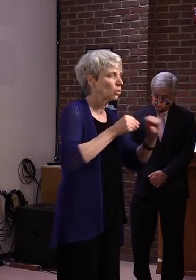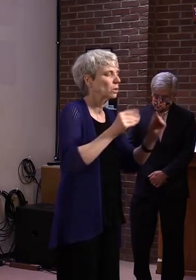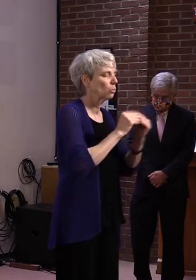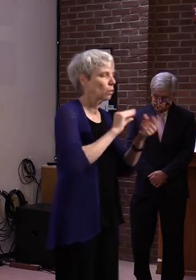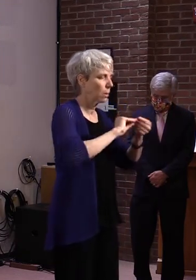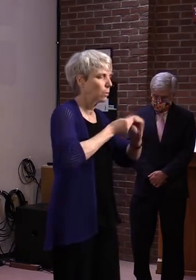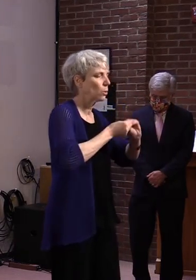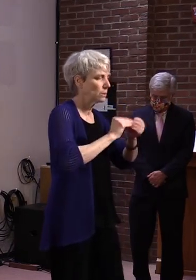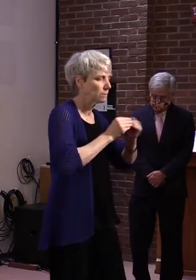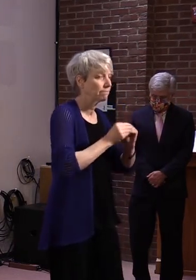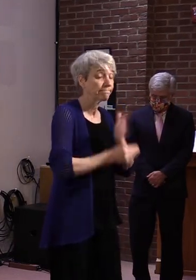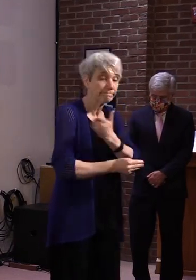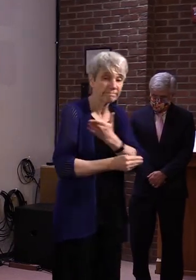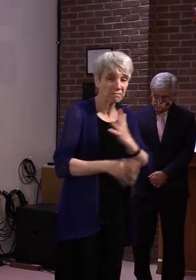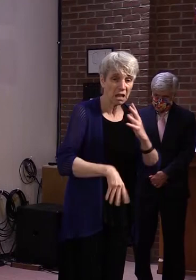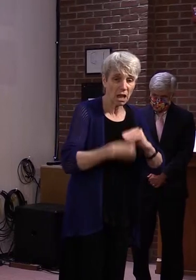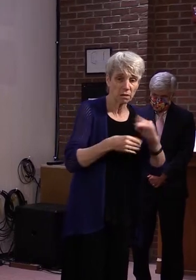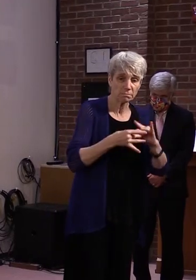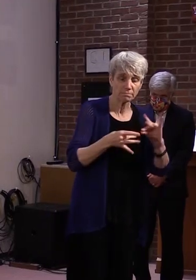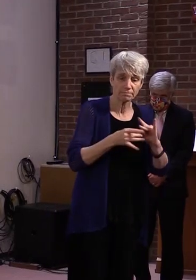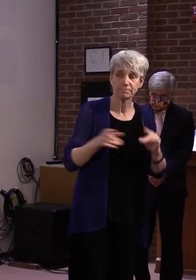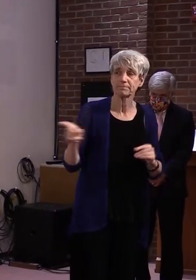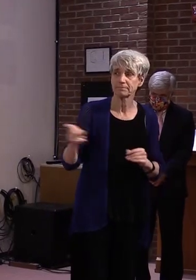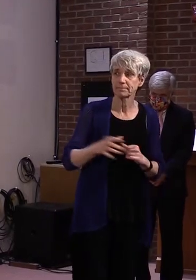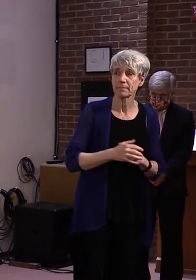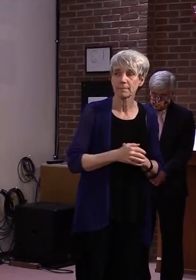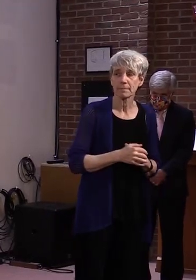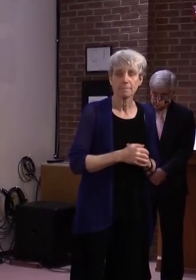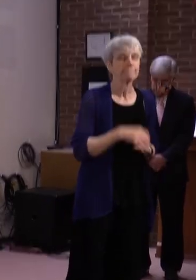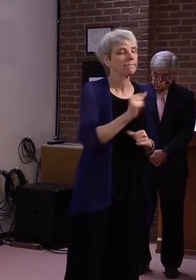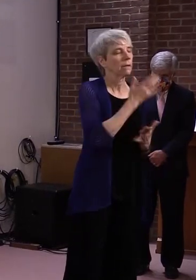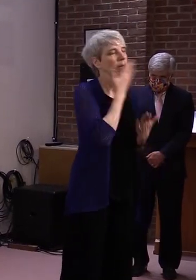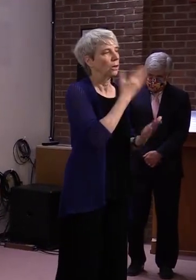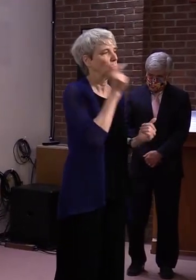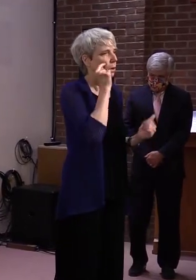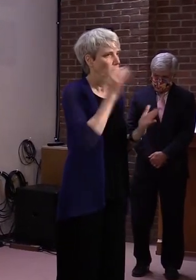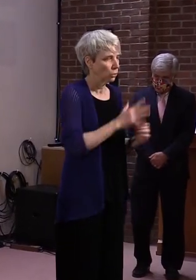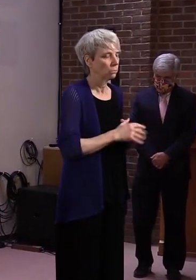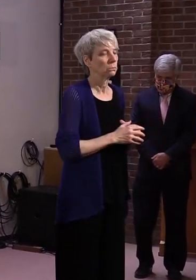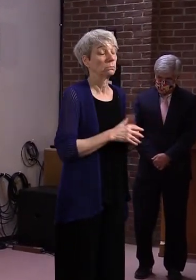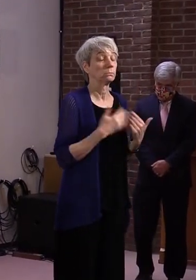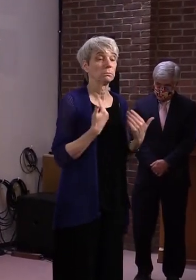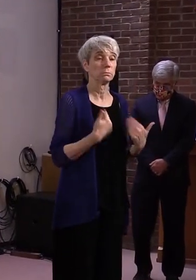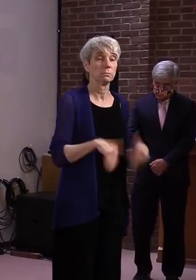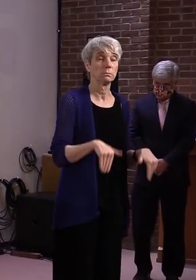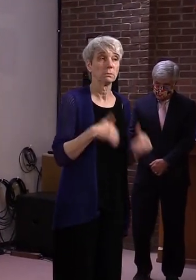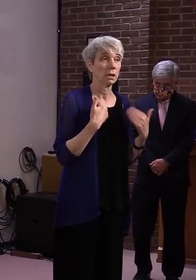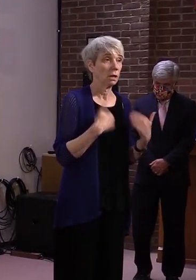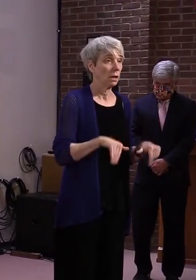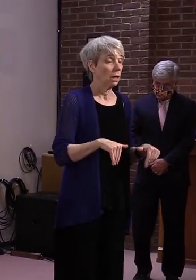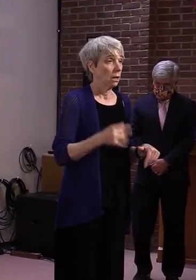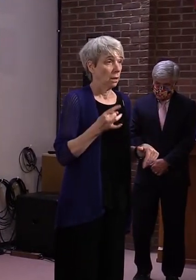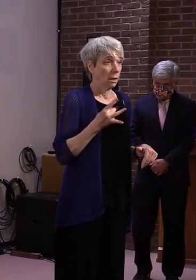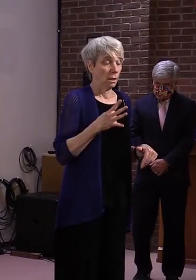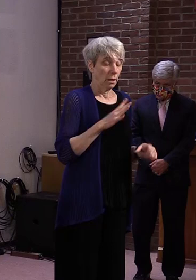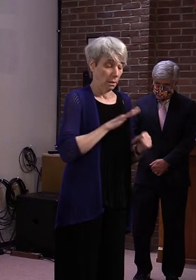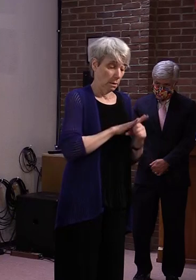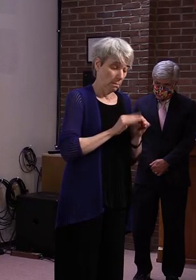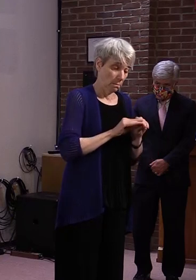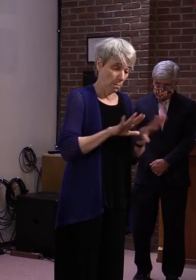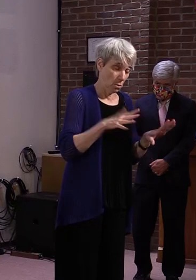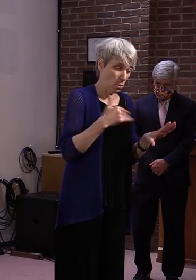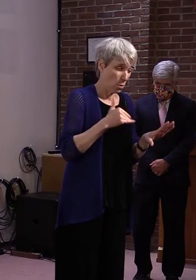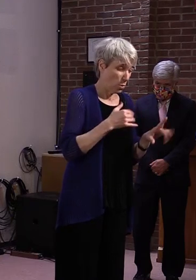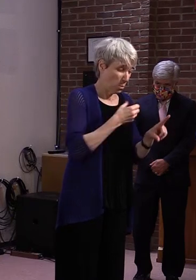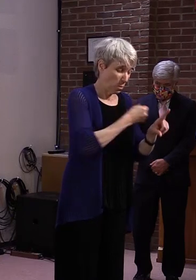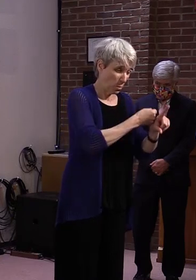Thanks, Governor. think you covered it really well. But I what I just wanted to say that the difficulty and the enormity of this crisis is that the losses are